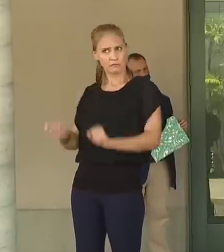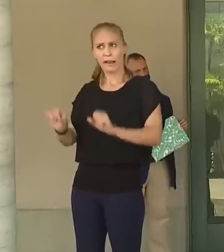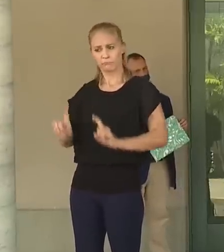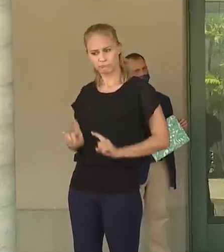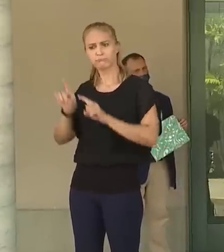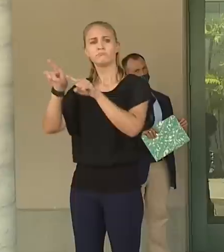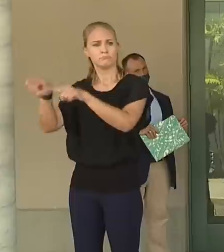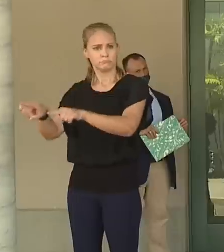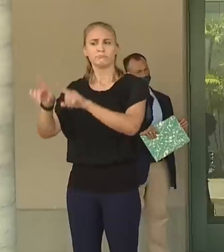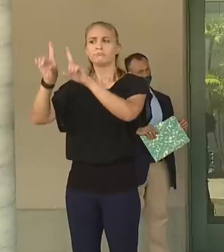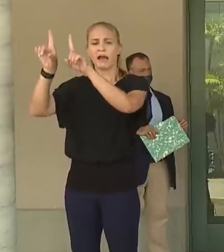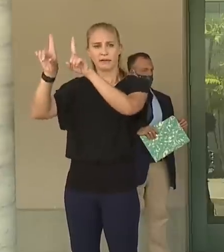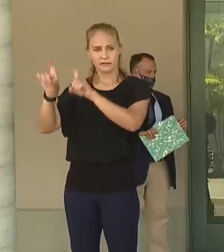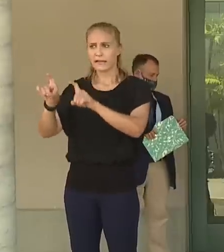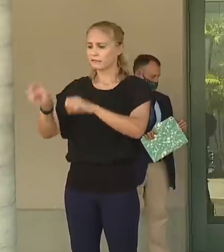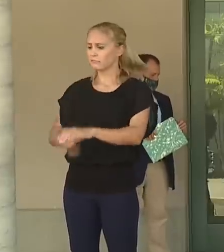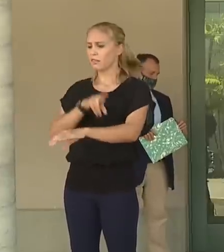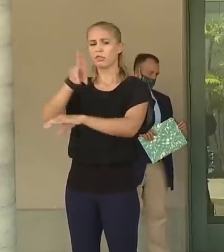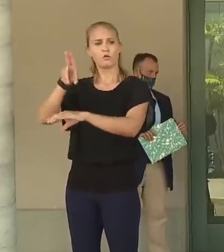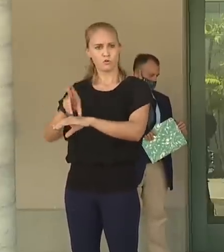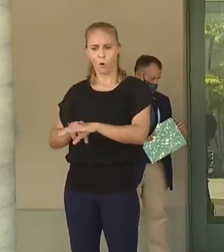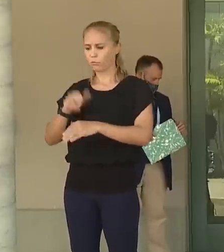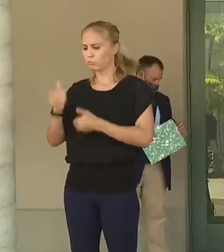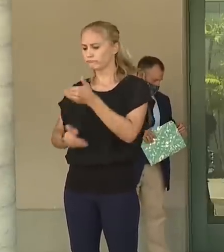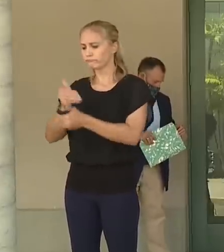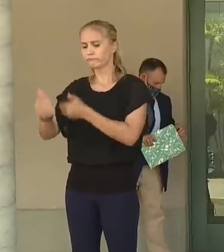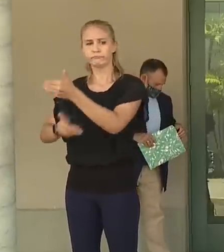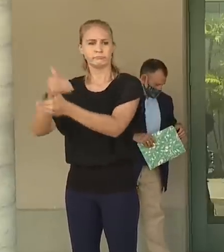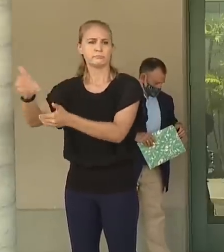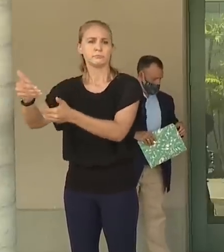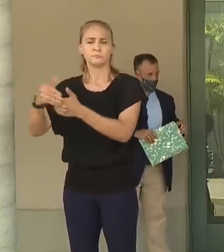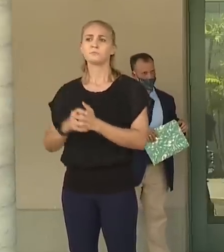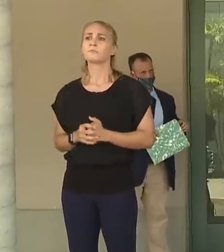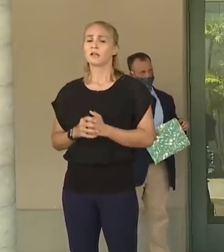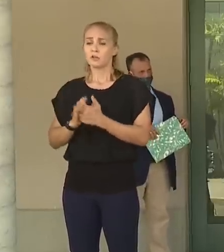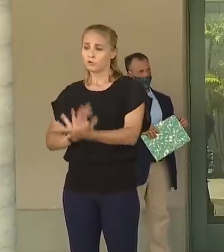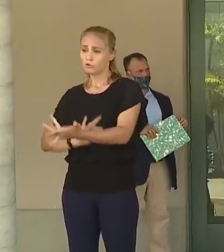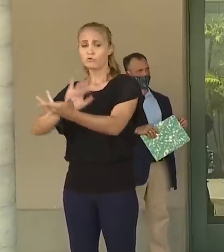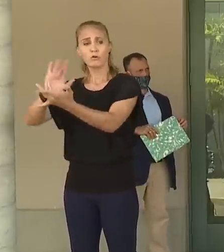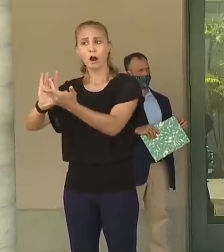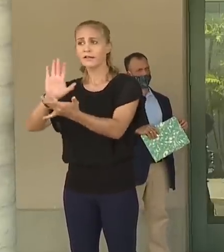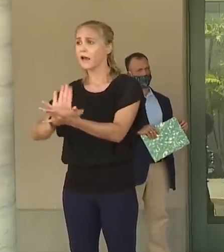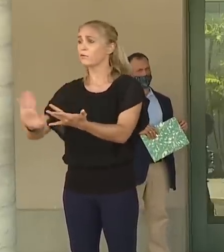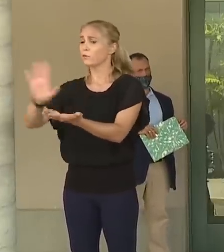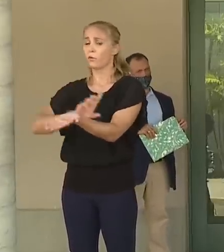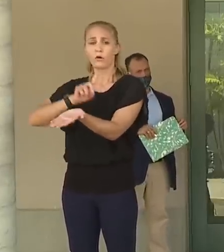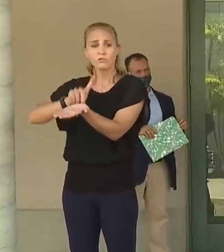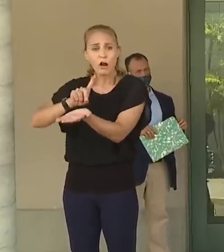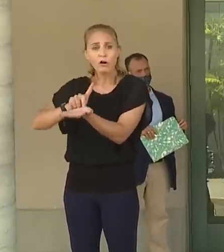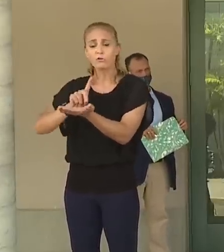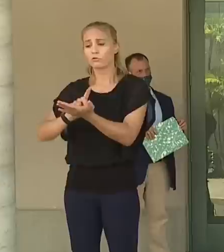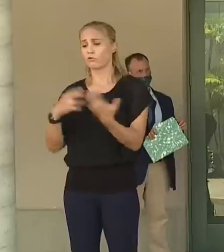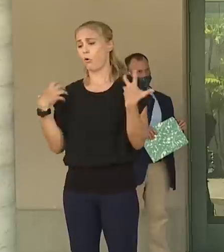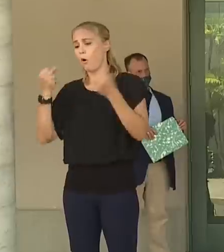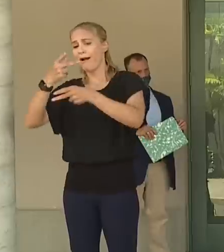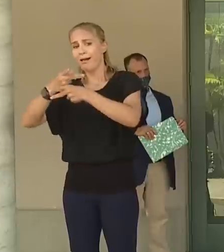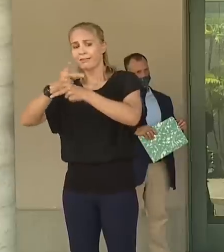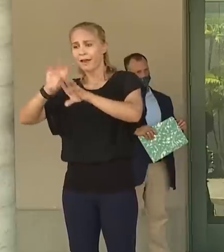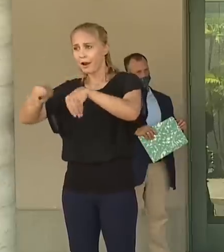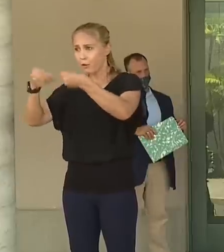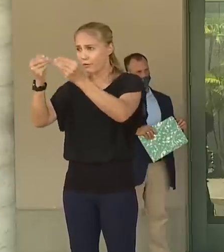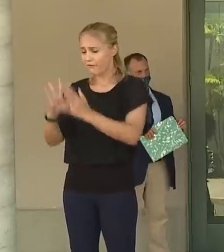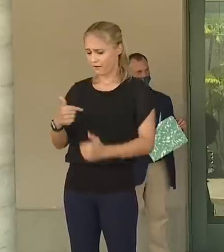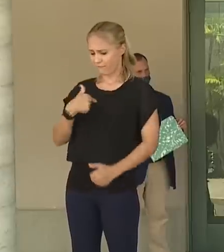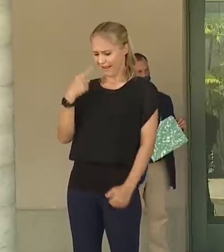tested in the normal course of action. Contact your physician or your health care provider if you do